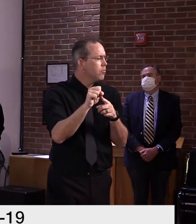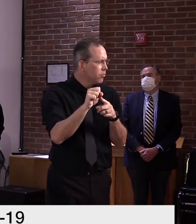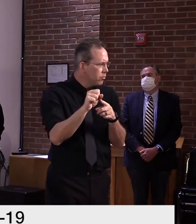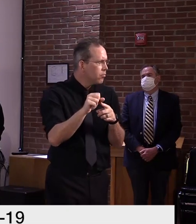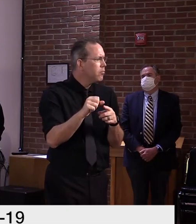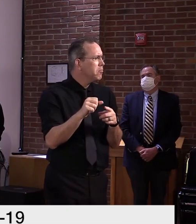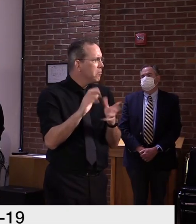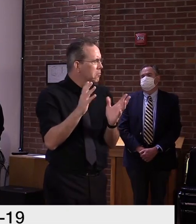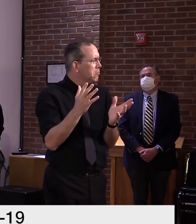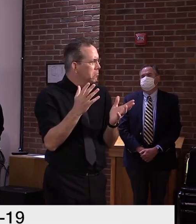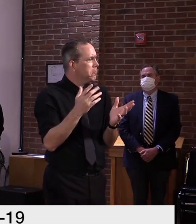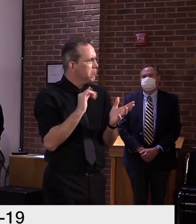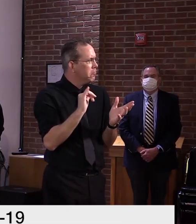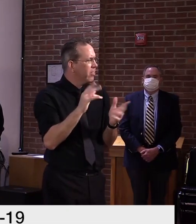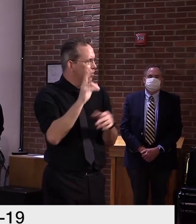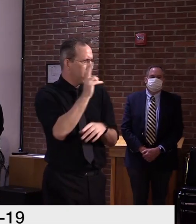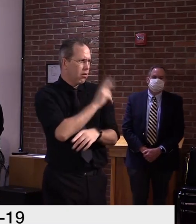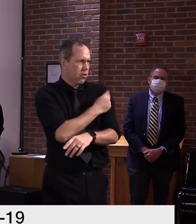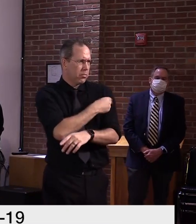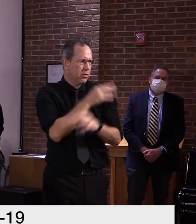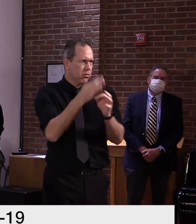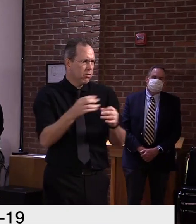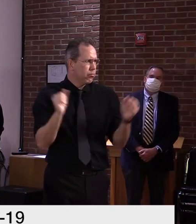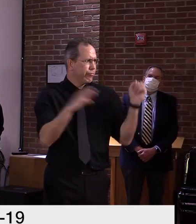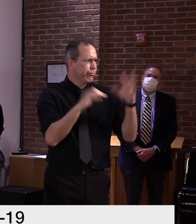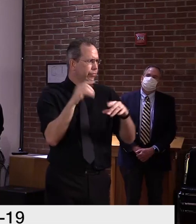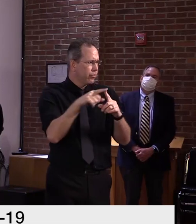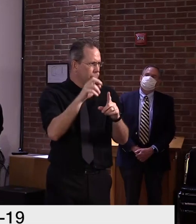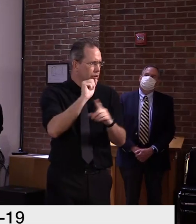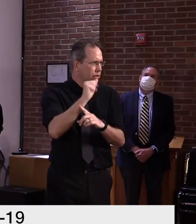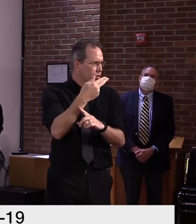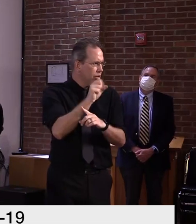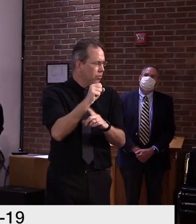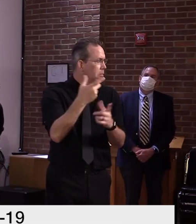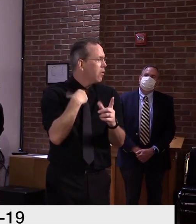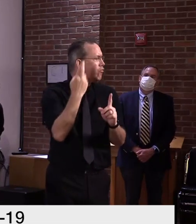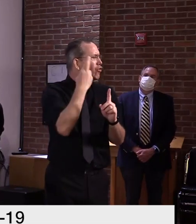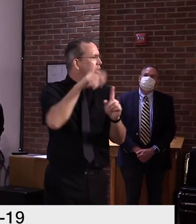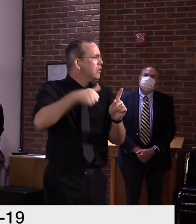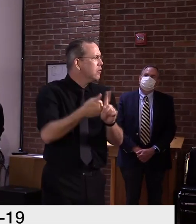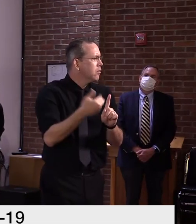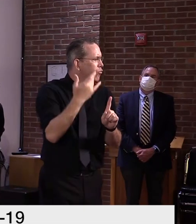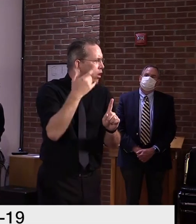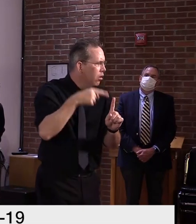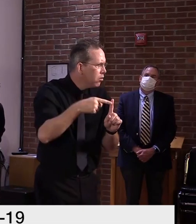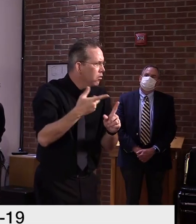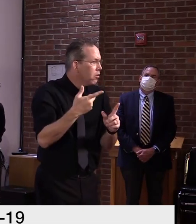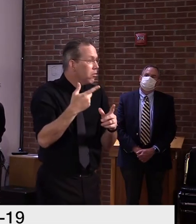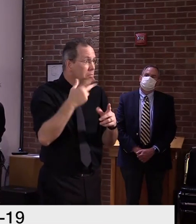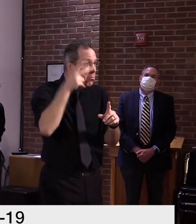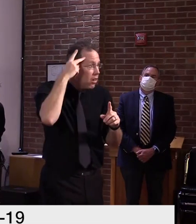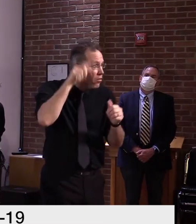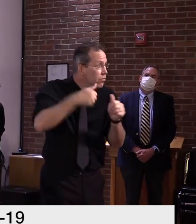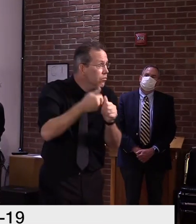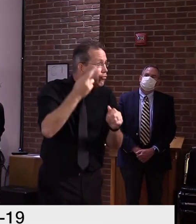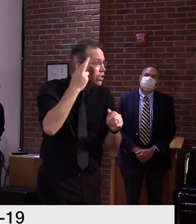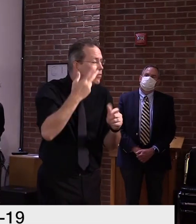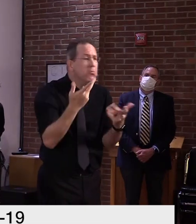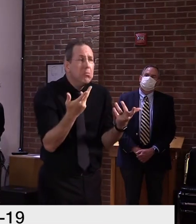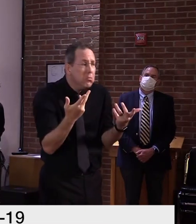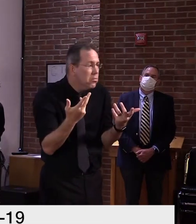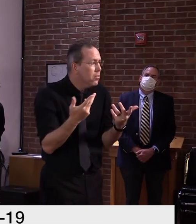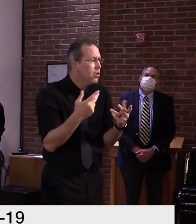actually reasonable reasons for this to have happened without concerns, but still some expressing some level of concern